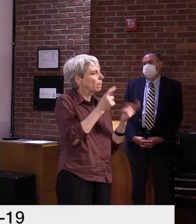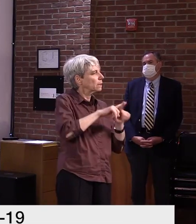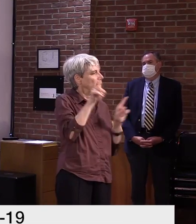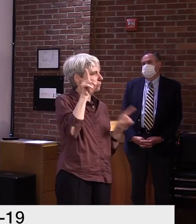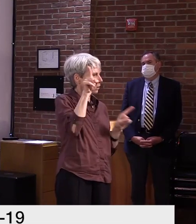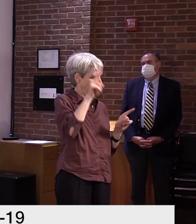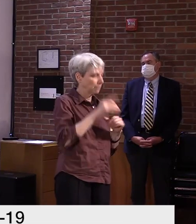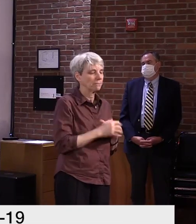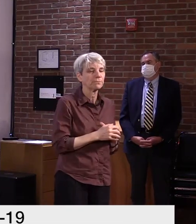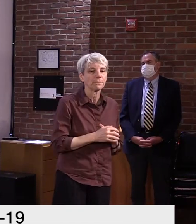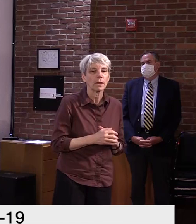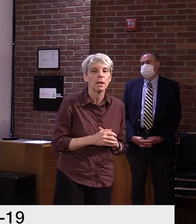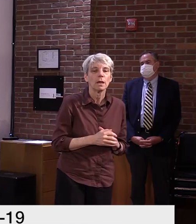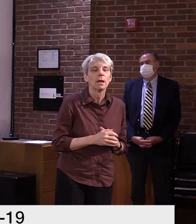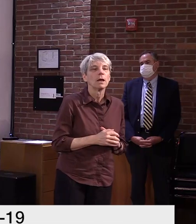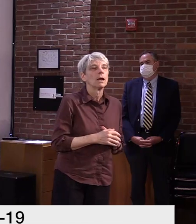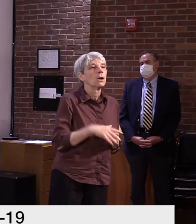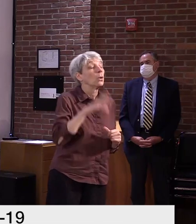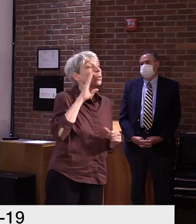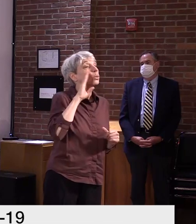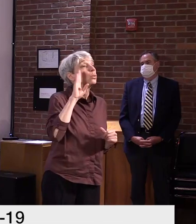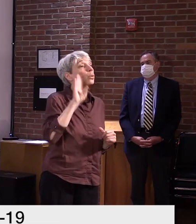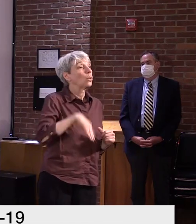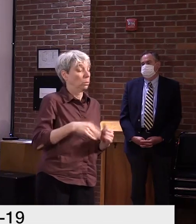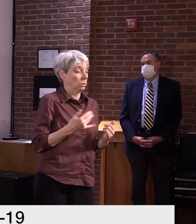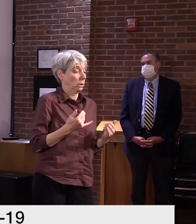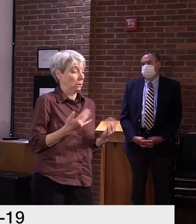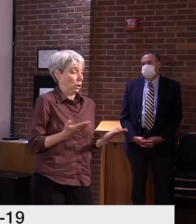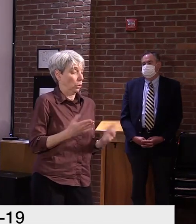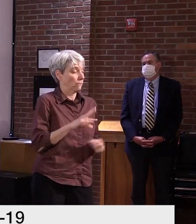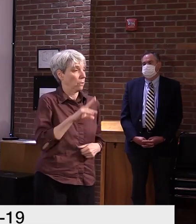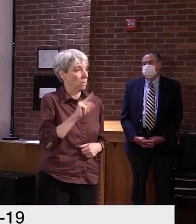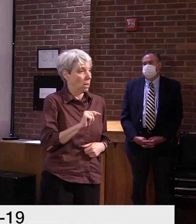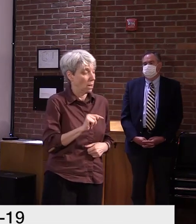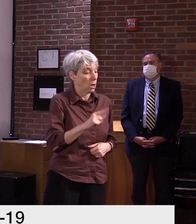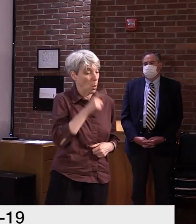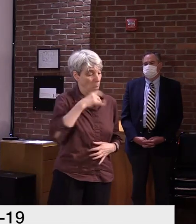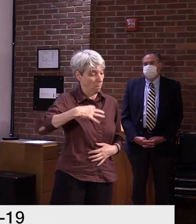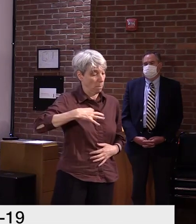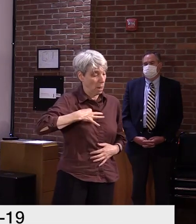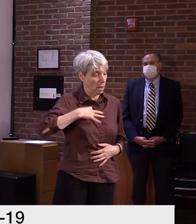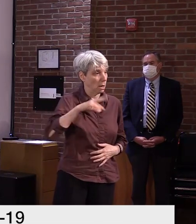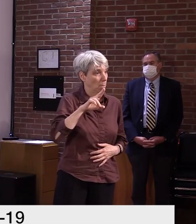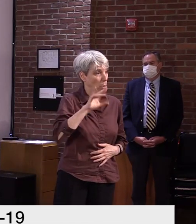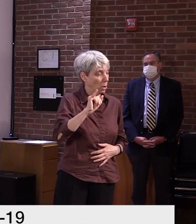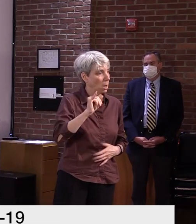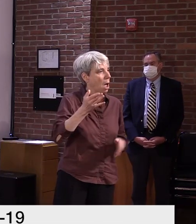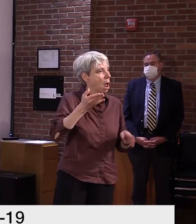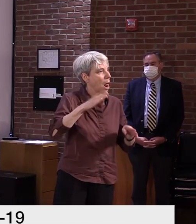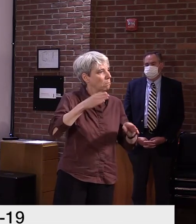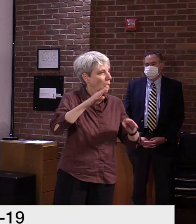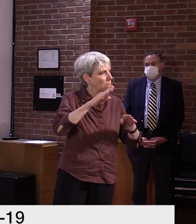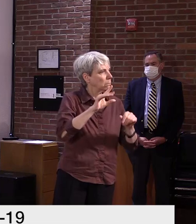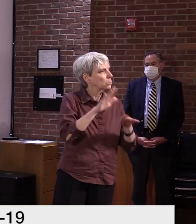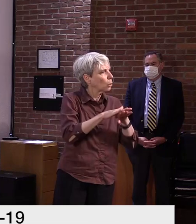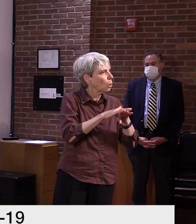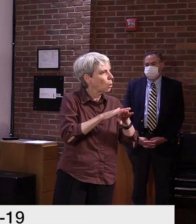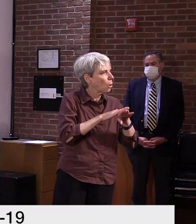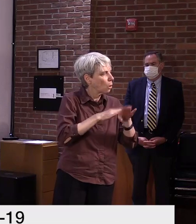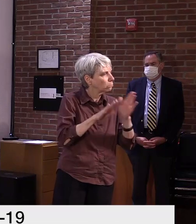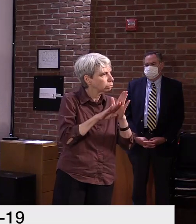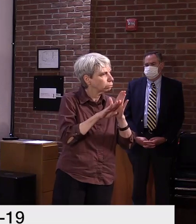We do see a continued number of unemployment claims coming through, but we are also,